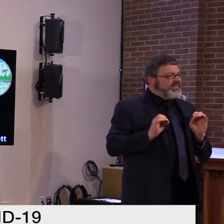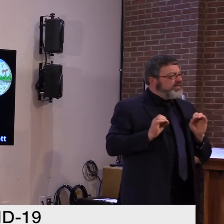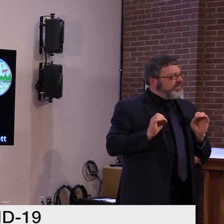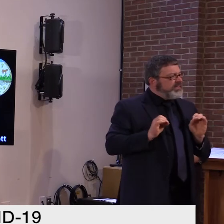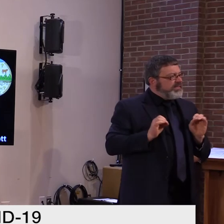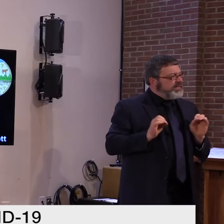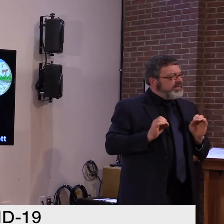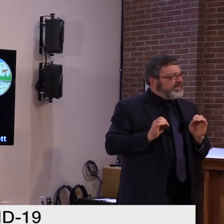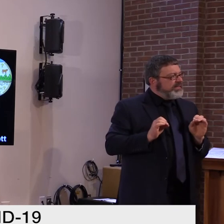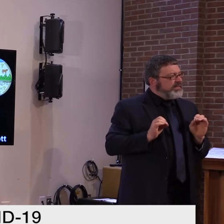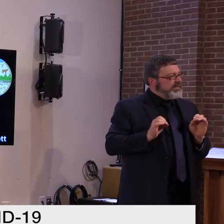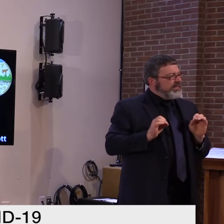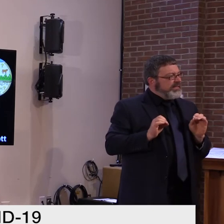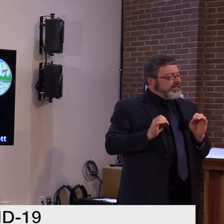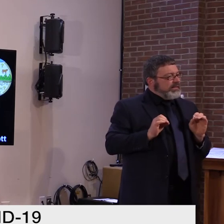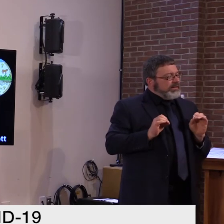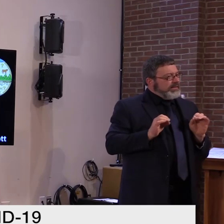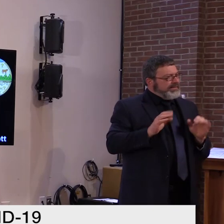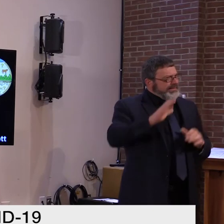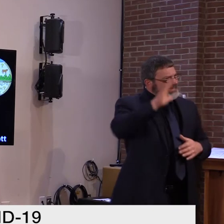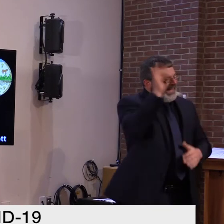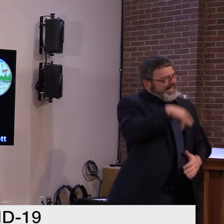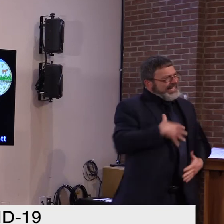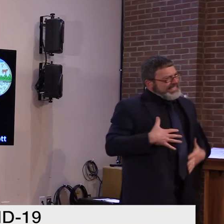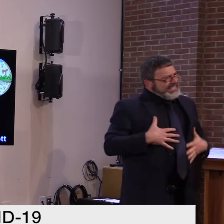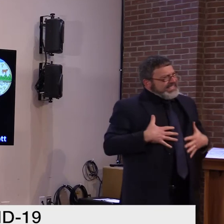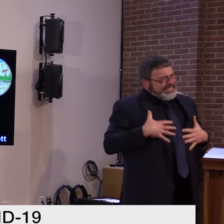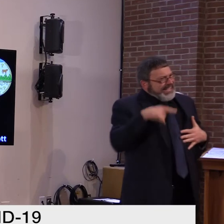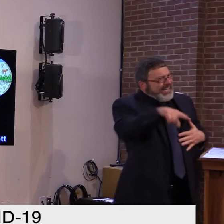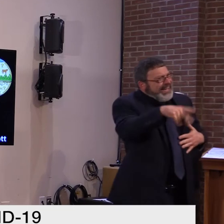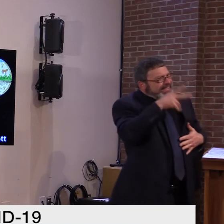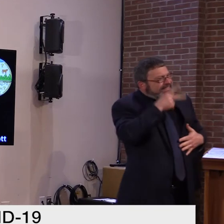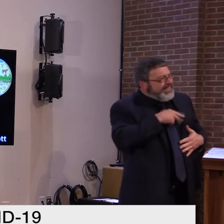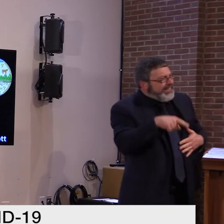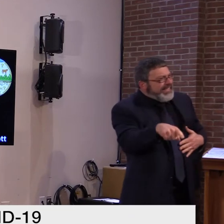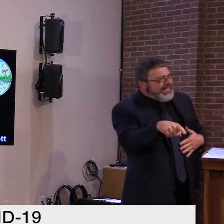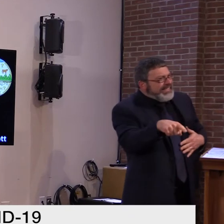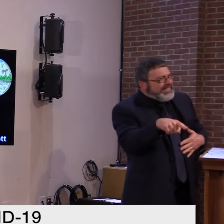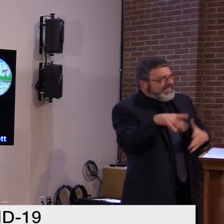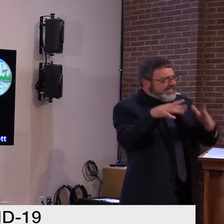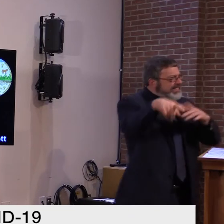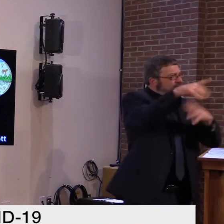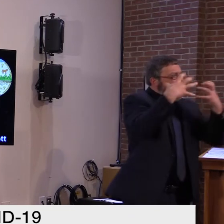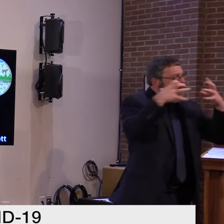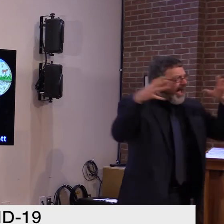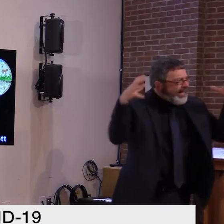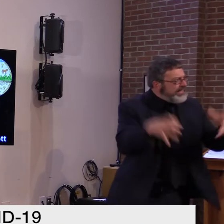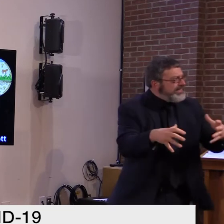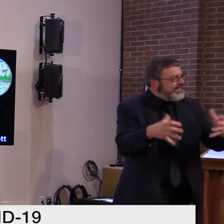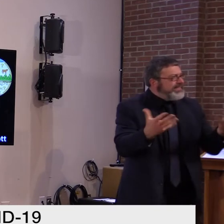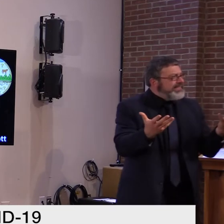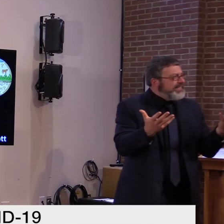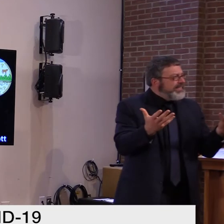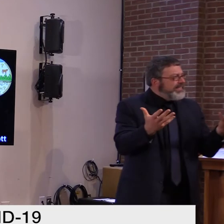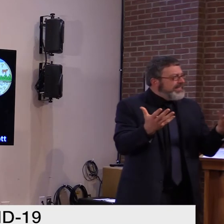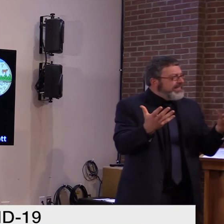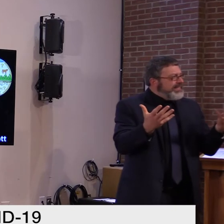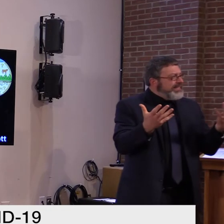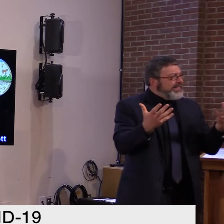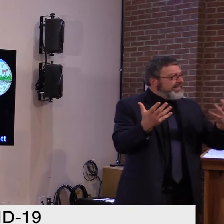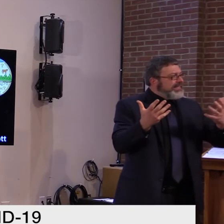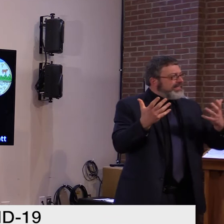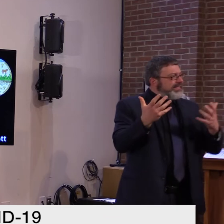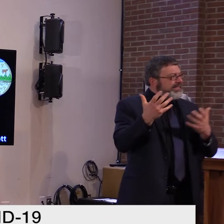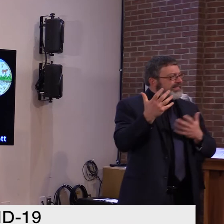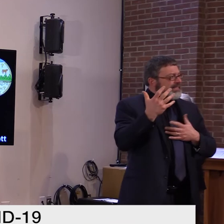but I don't want this to be your story or any of our stories. Both the numbers and the information